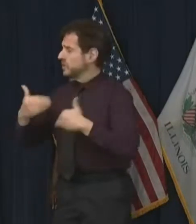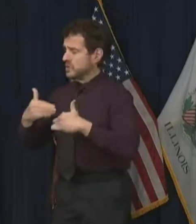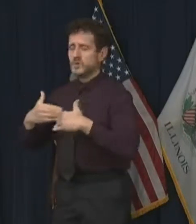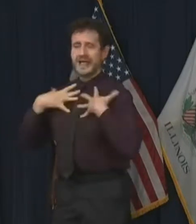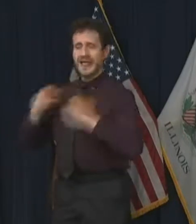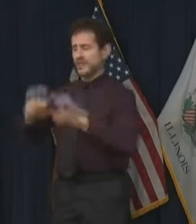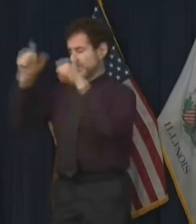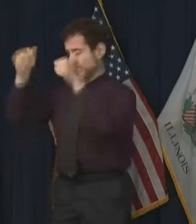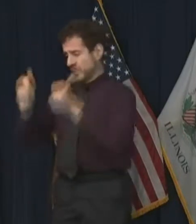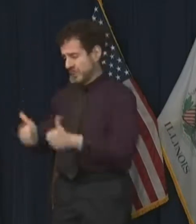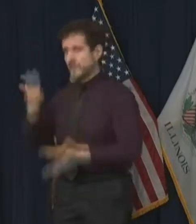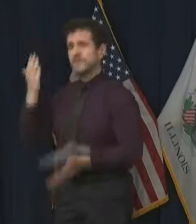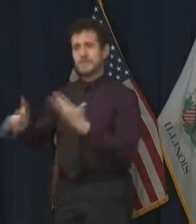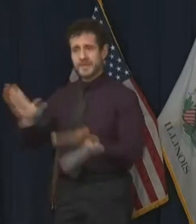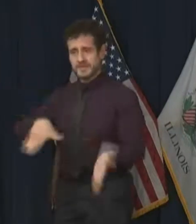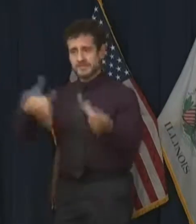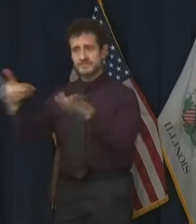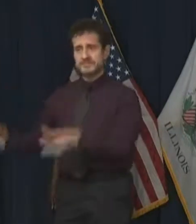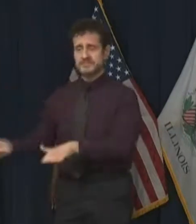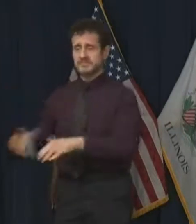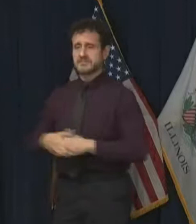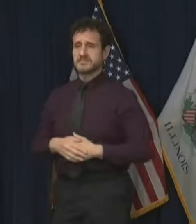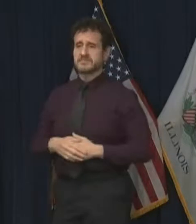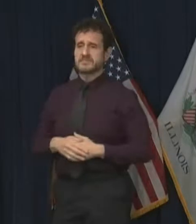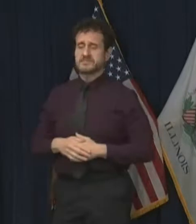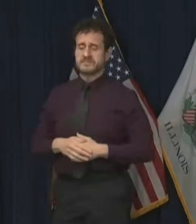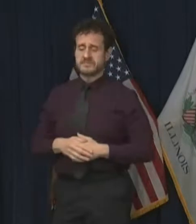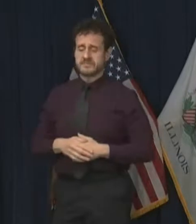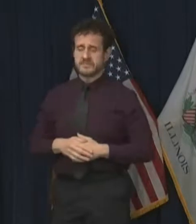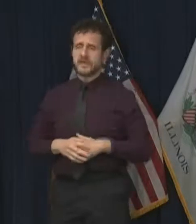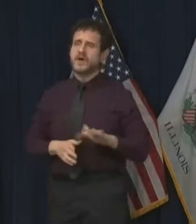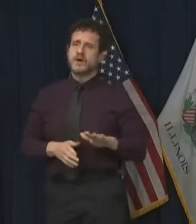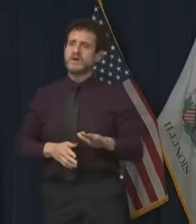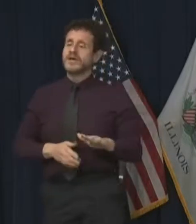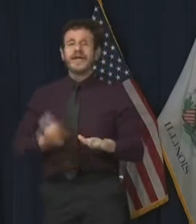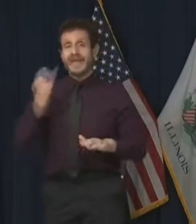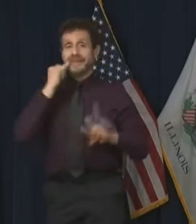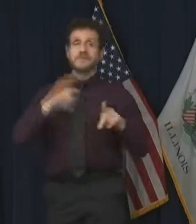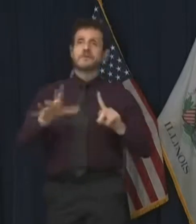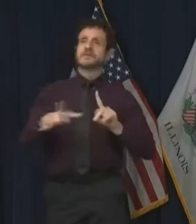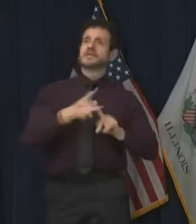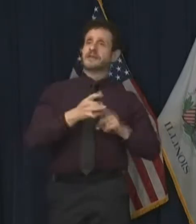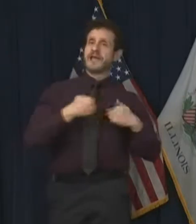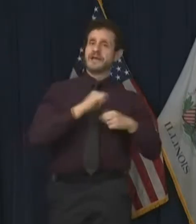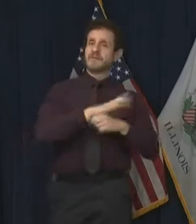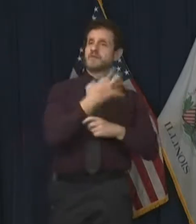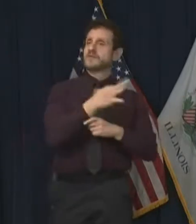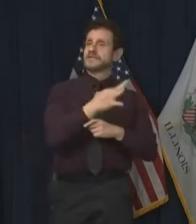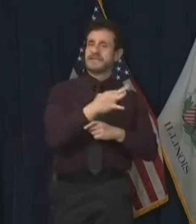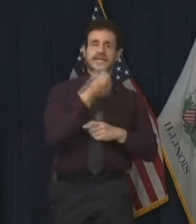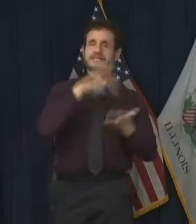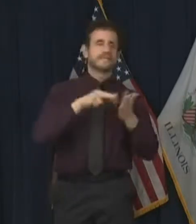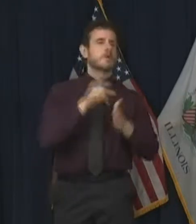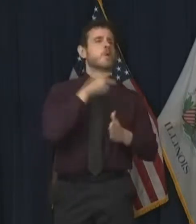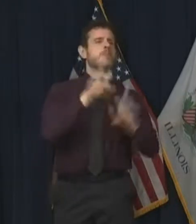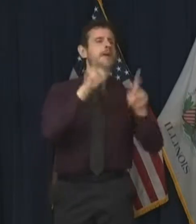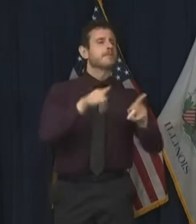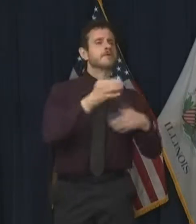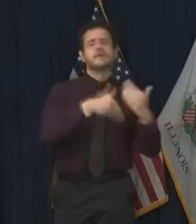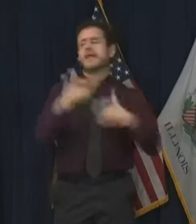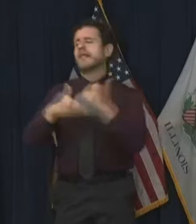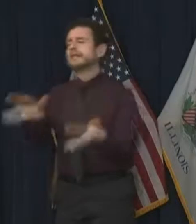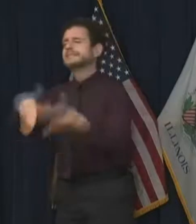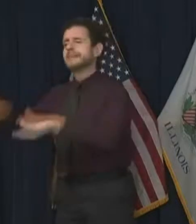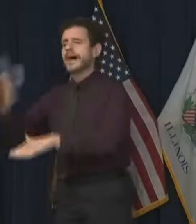up-to-death. And no, it's not that every new diagnosis leads to death. Nobody is trying to over-dramatize.